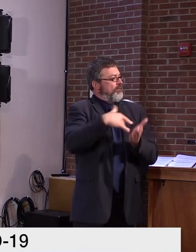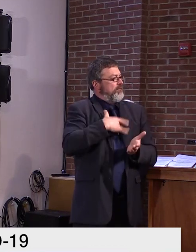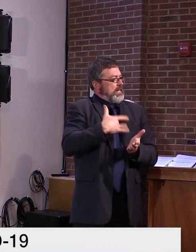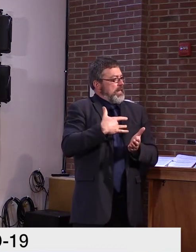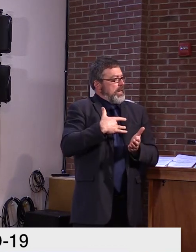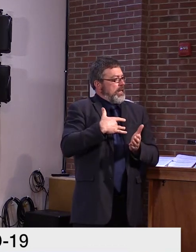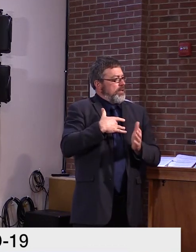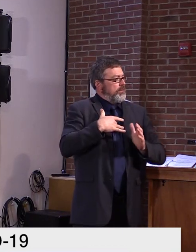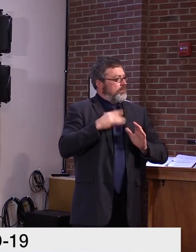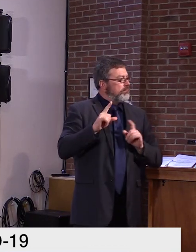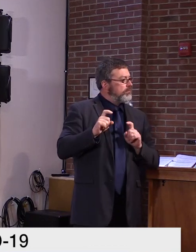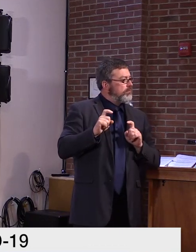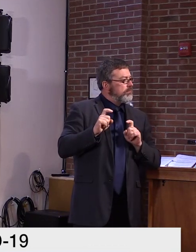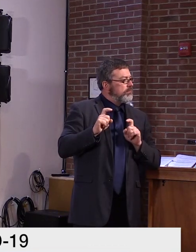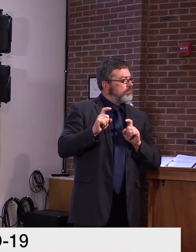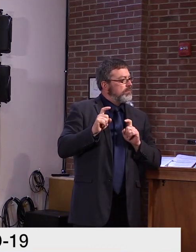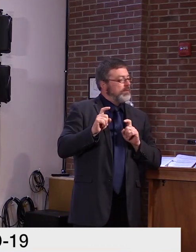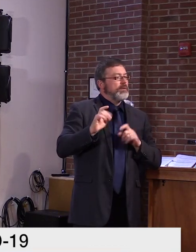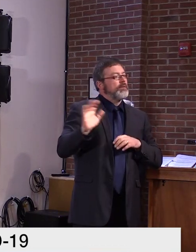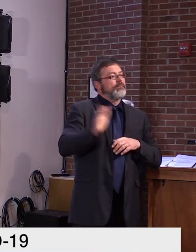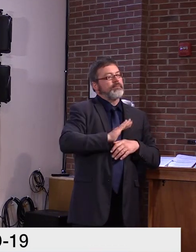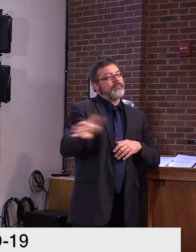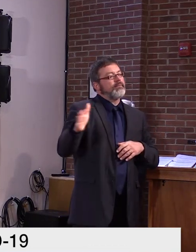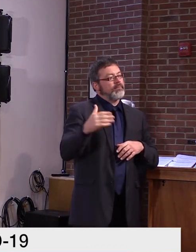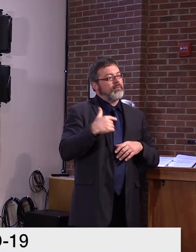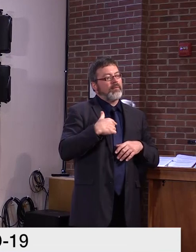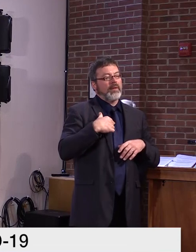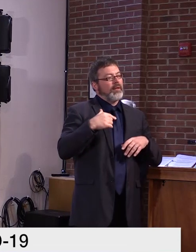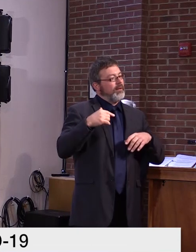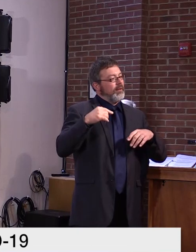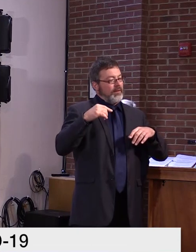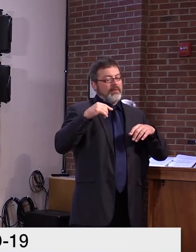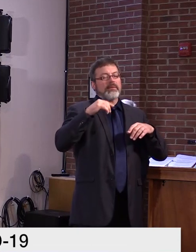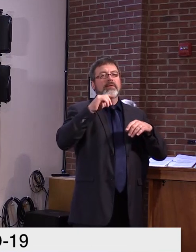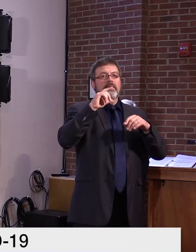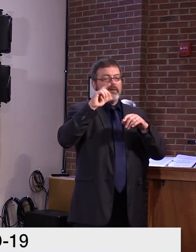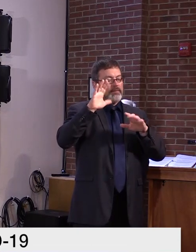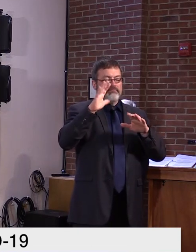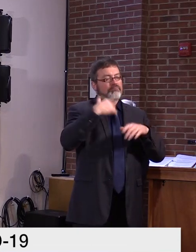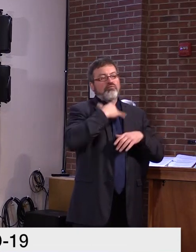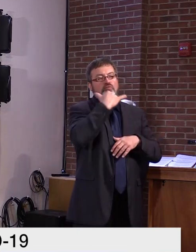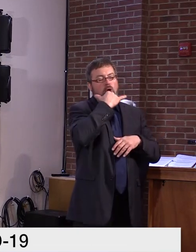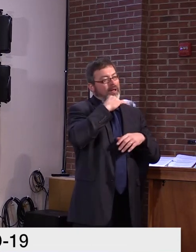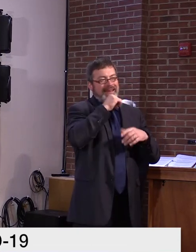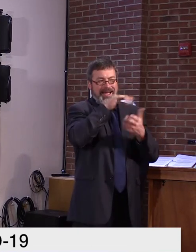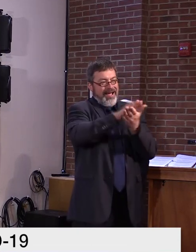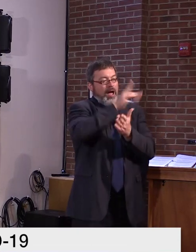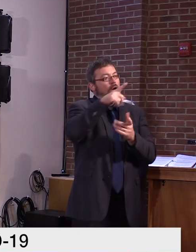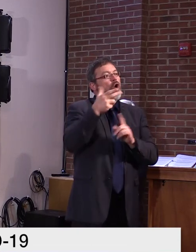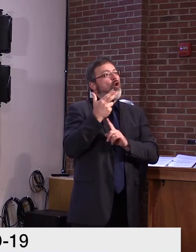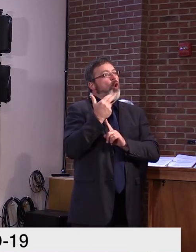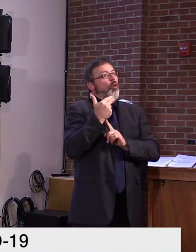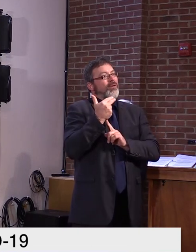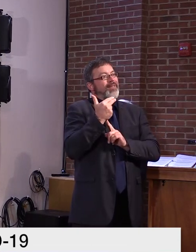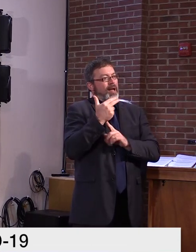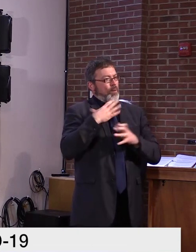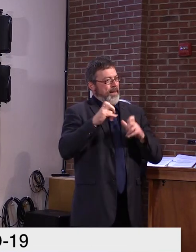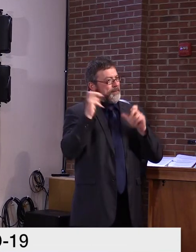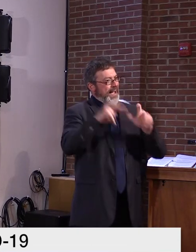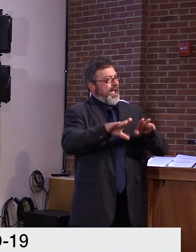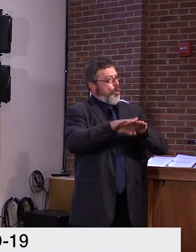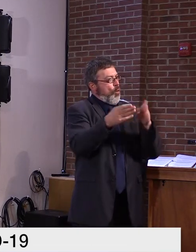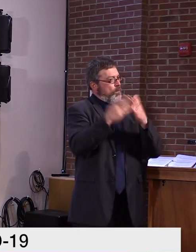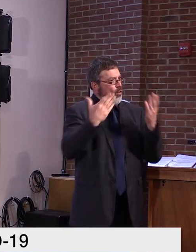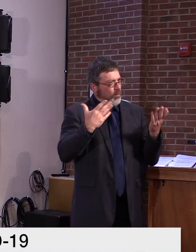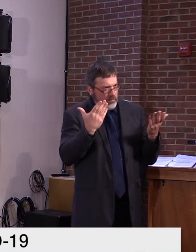things continue the way they are, uh, we'll be announcing some, some opening of the spigot, uh, possibly next week, the end of next